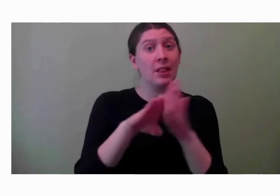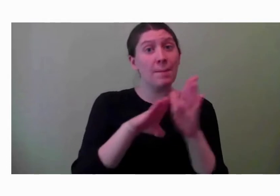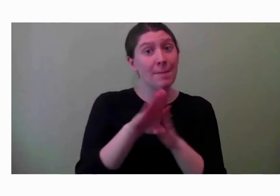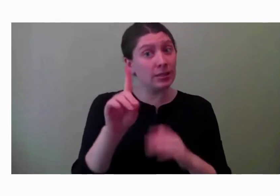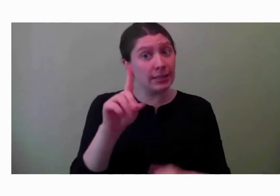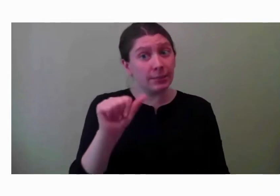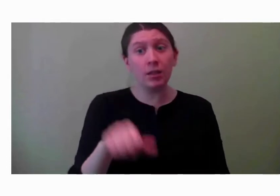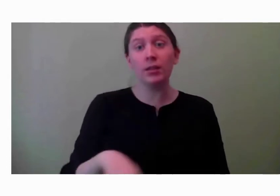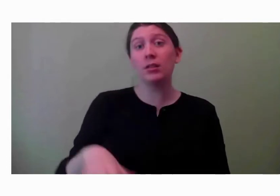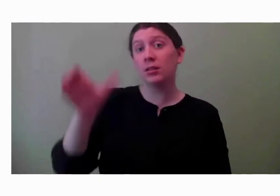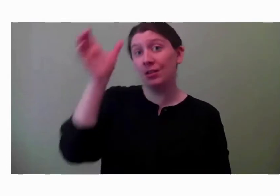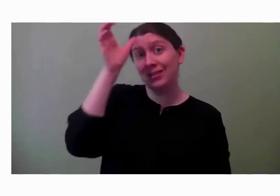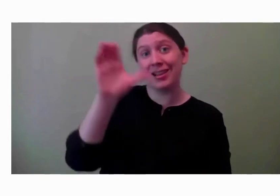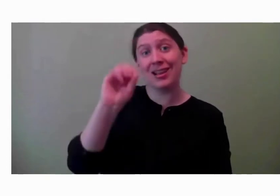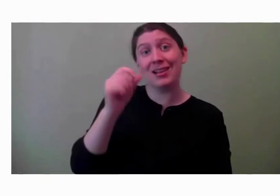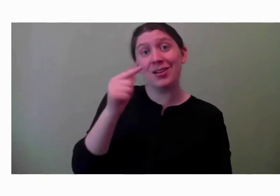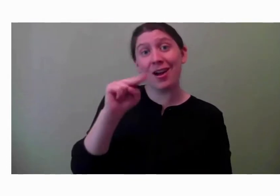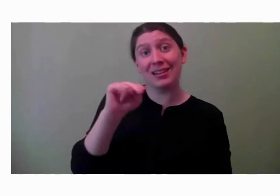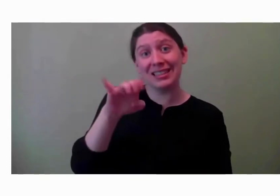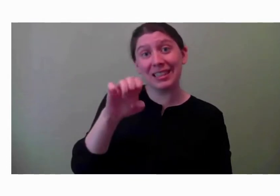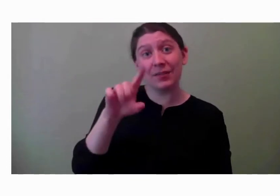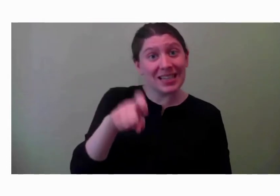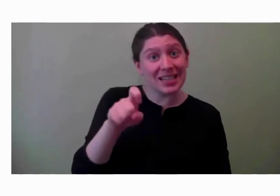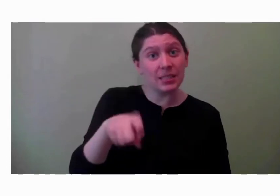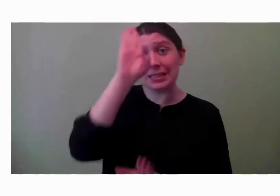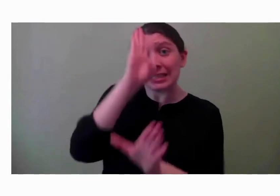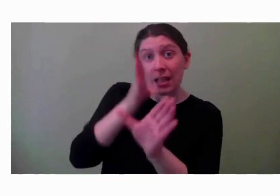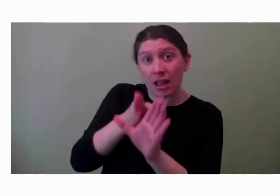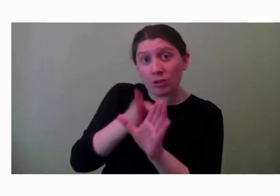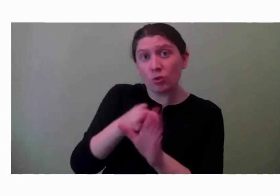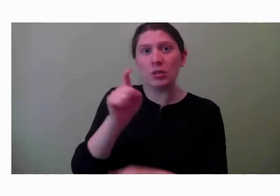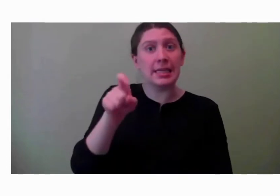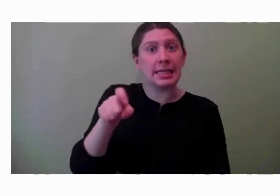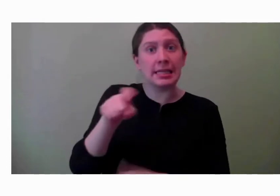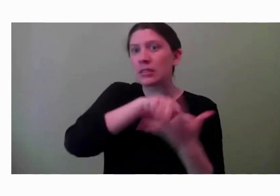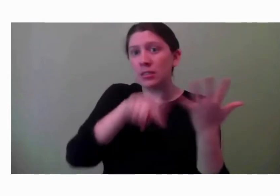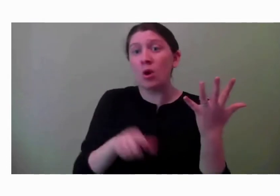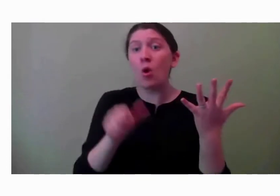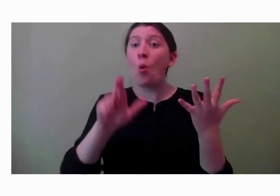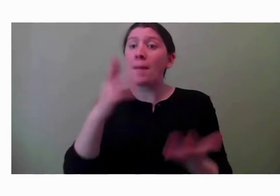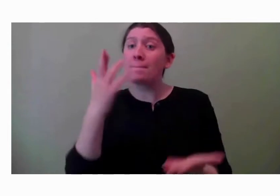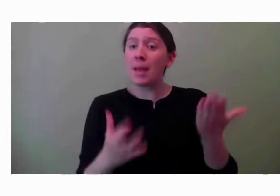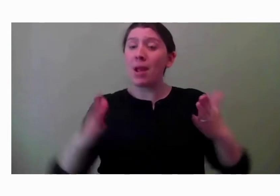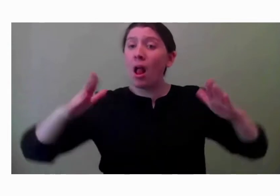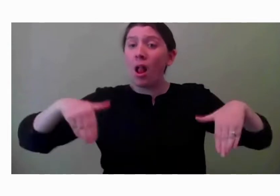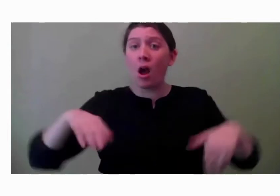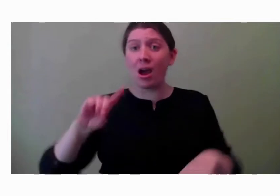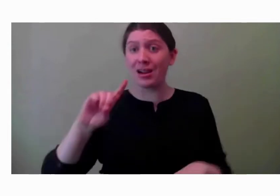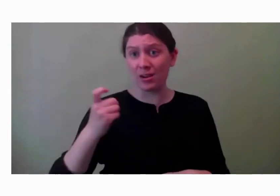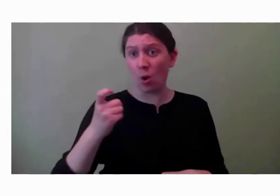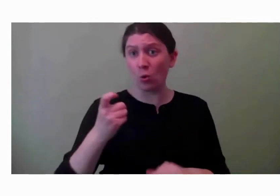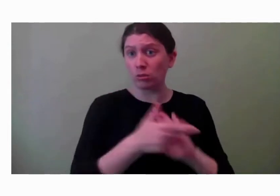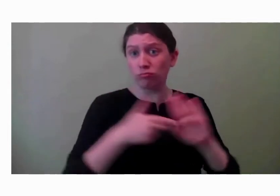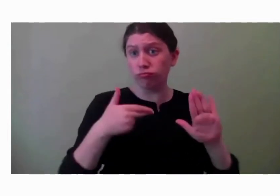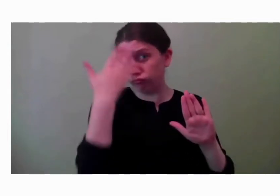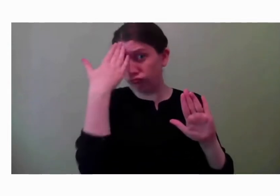cognitive needs, if they have psychological needs, or maybe even undiagnosed with something. But the